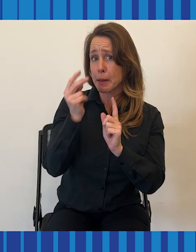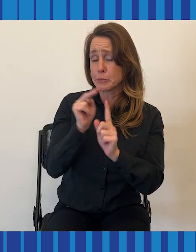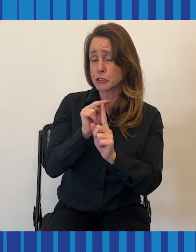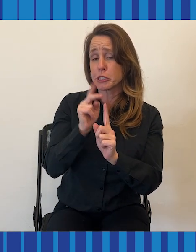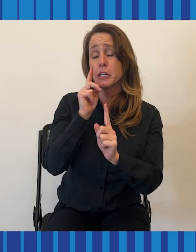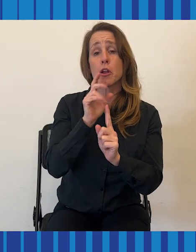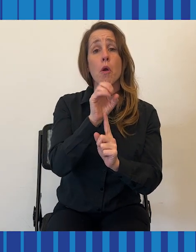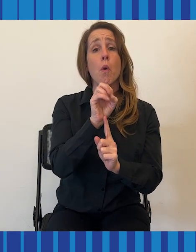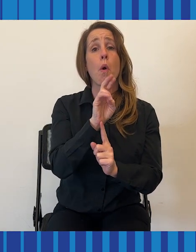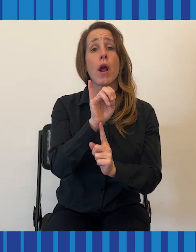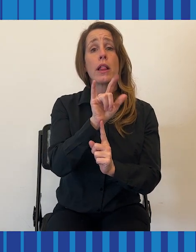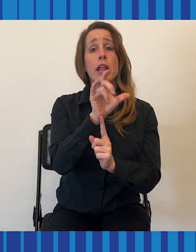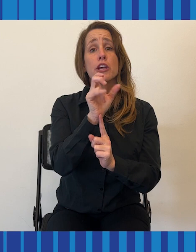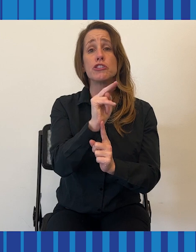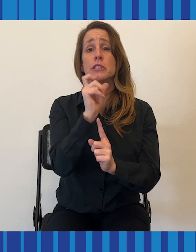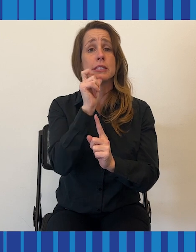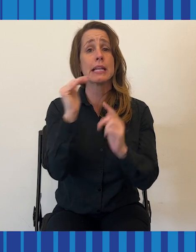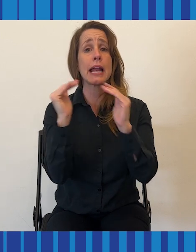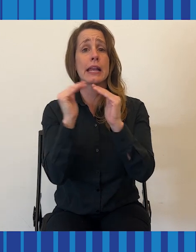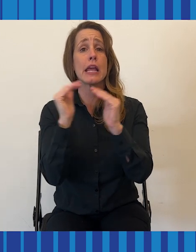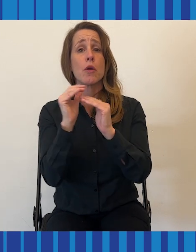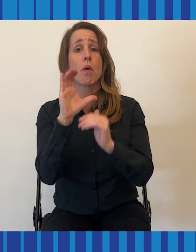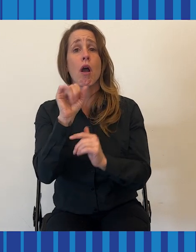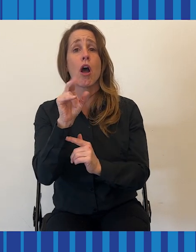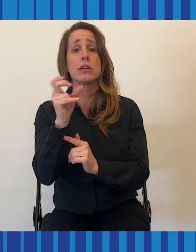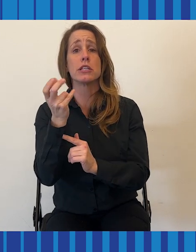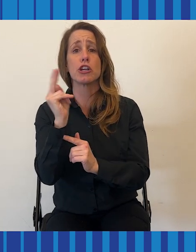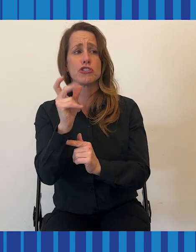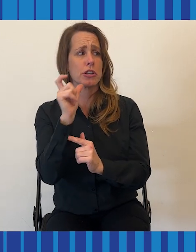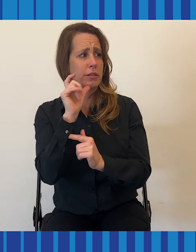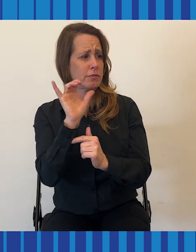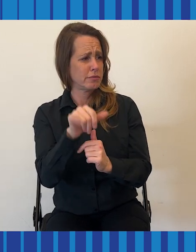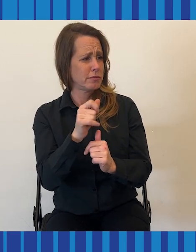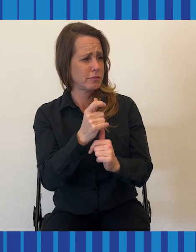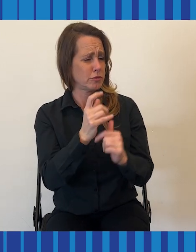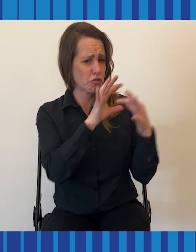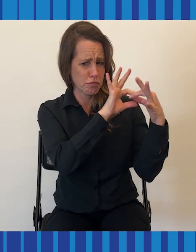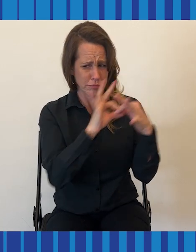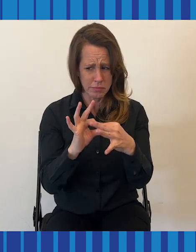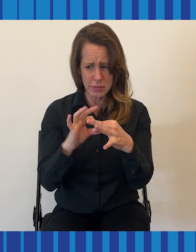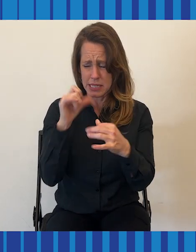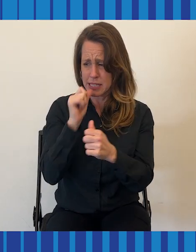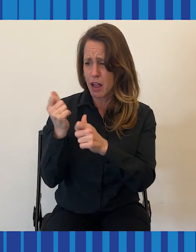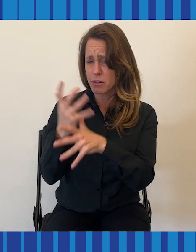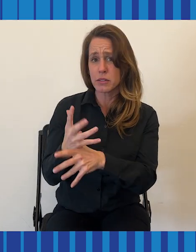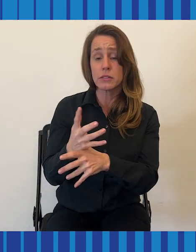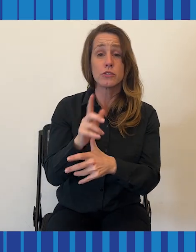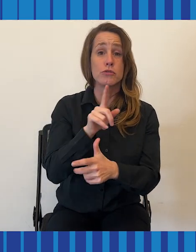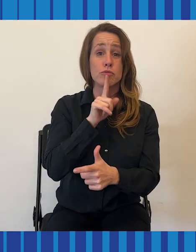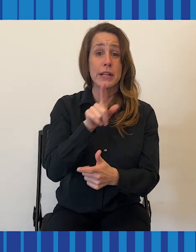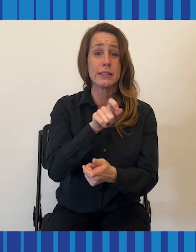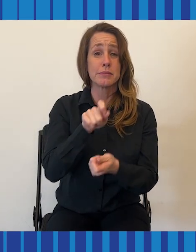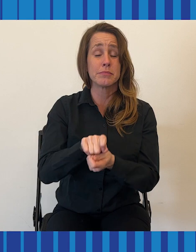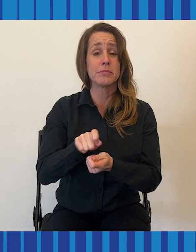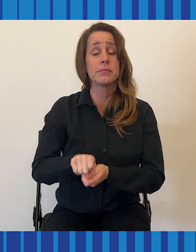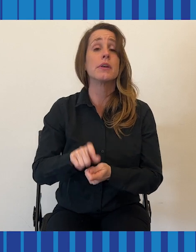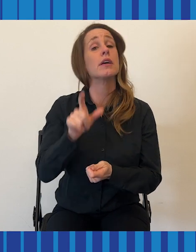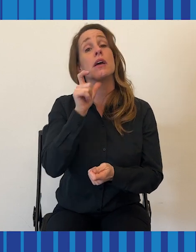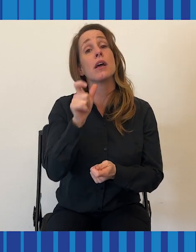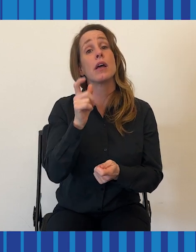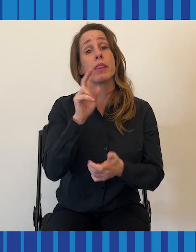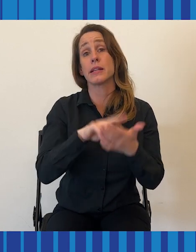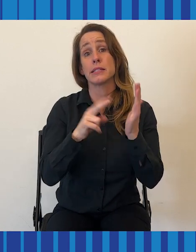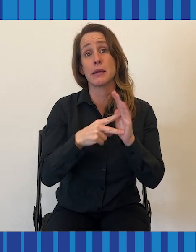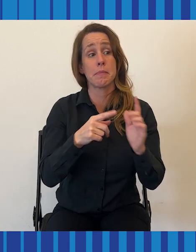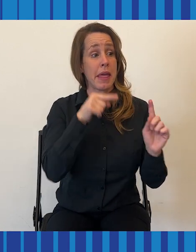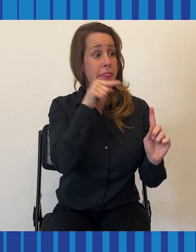expression correlation does not equal causation is particularly relevant. People often have simultaneous hearing conditions,